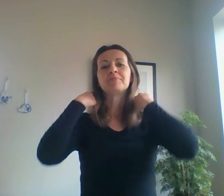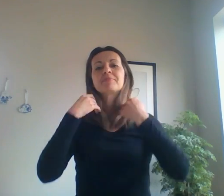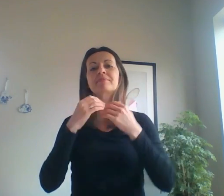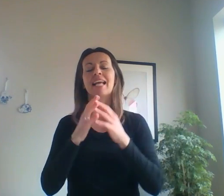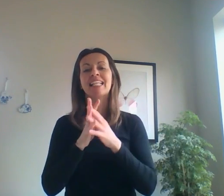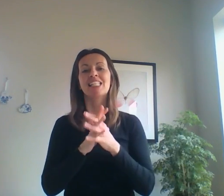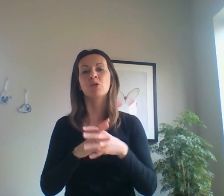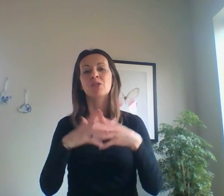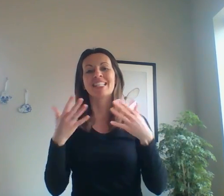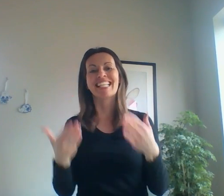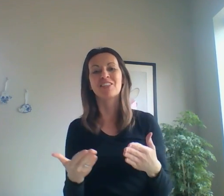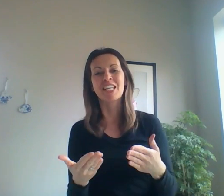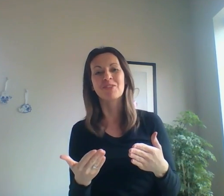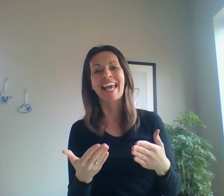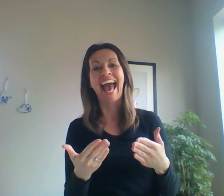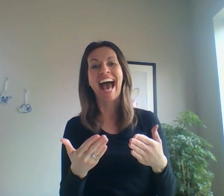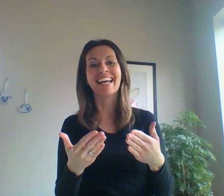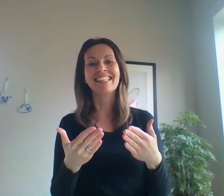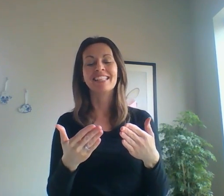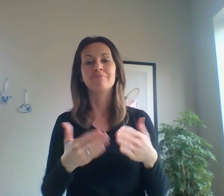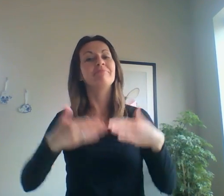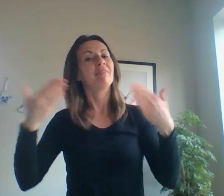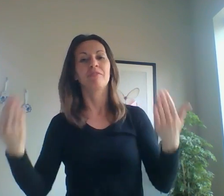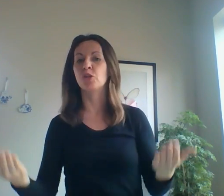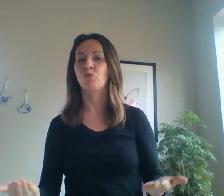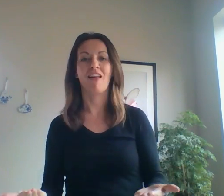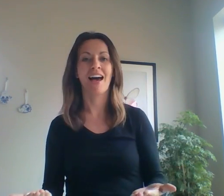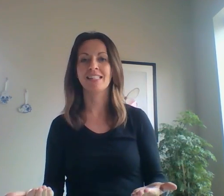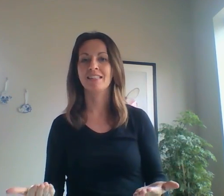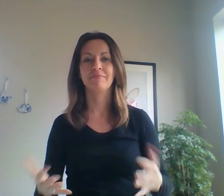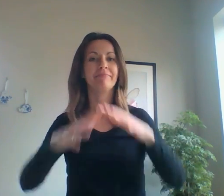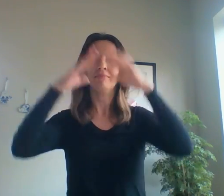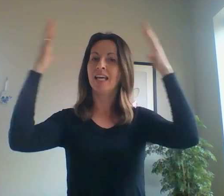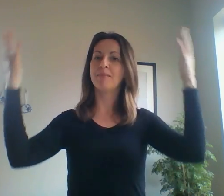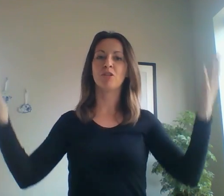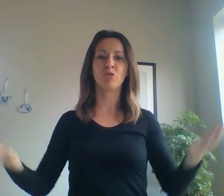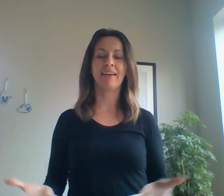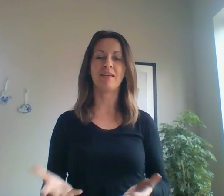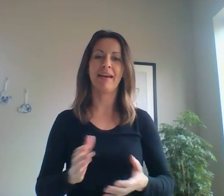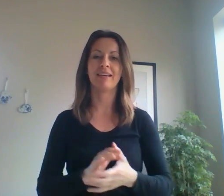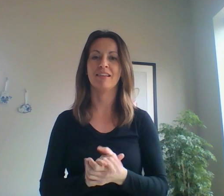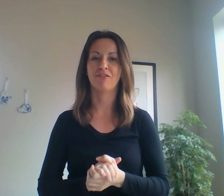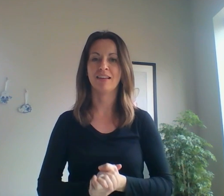And so to the degree you can visualize, imagery can make a difference.